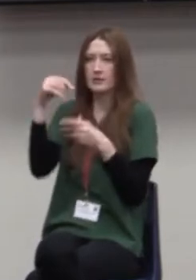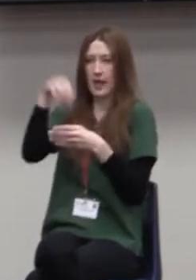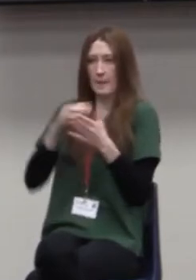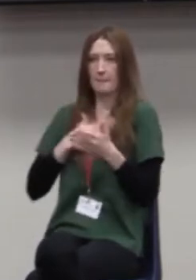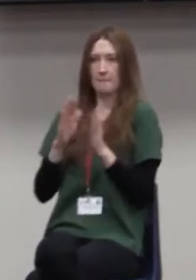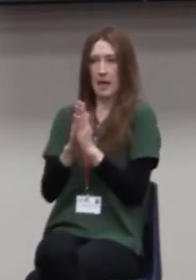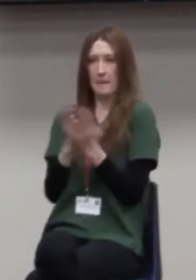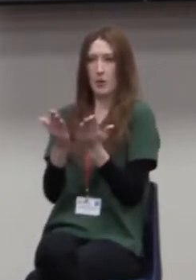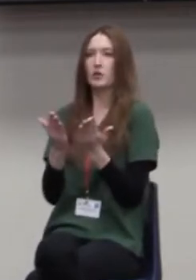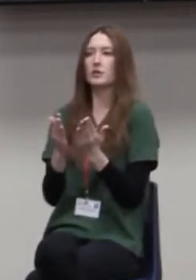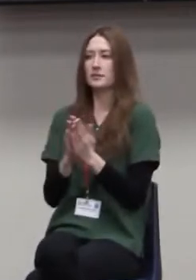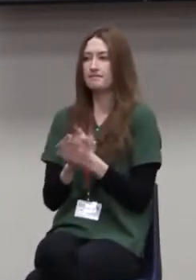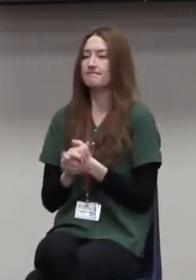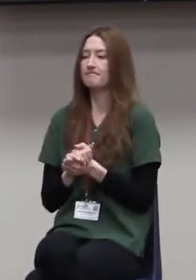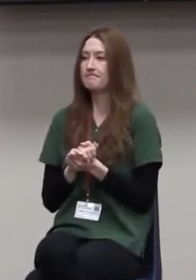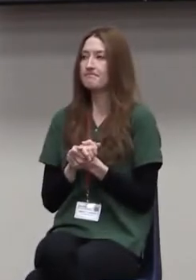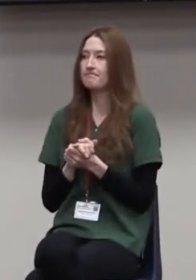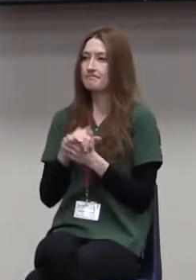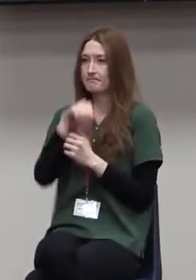Is it going to work?